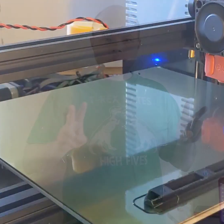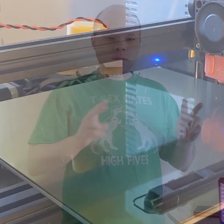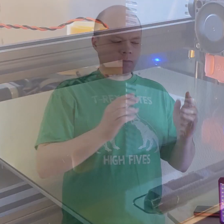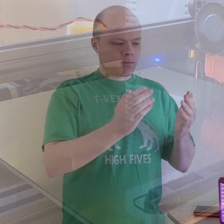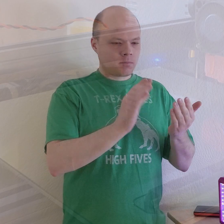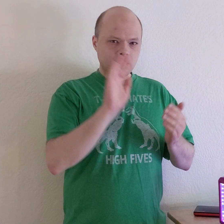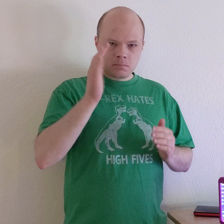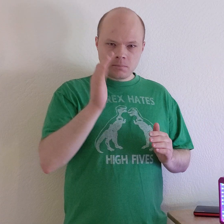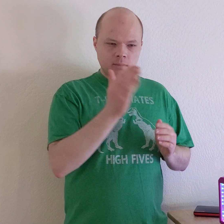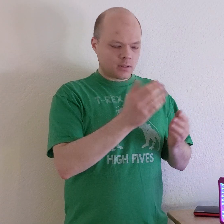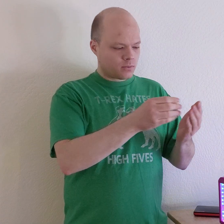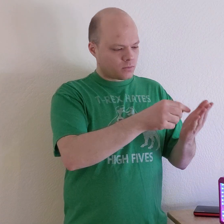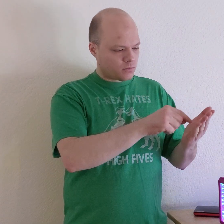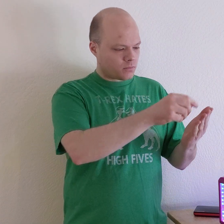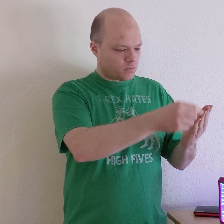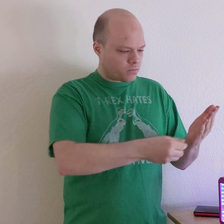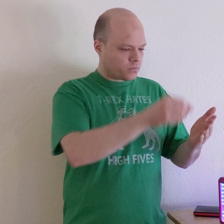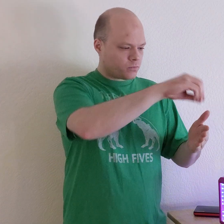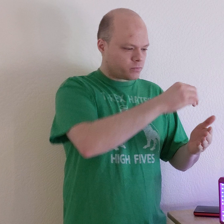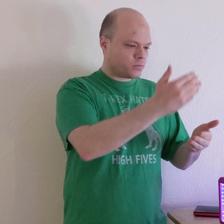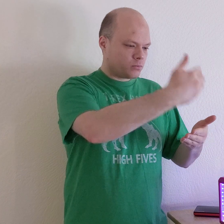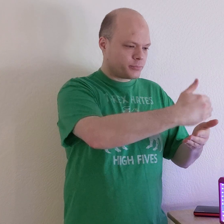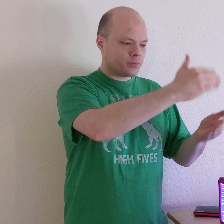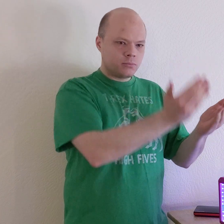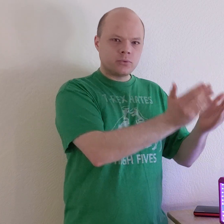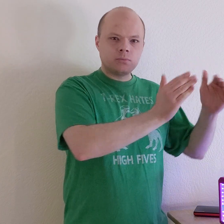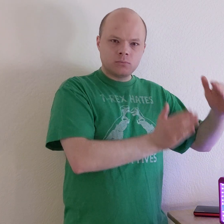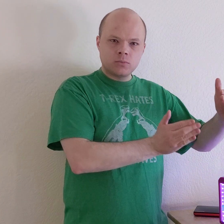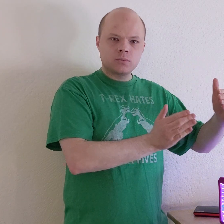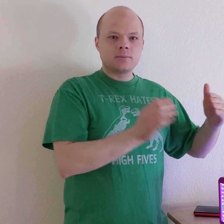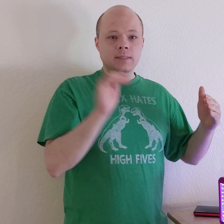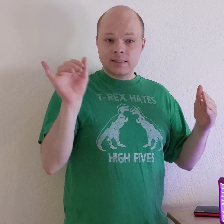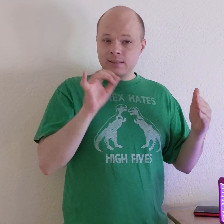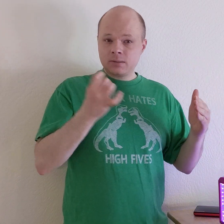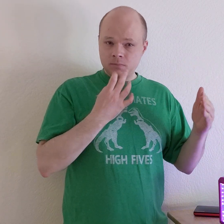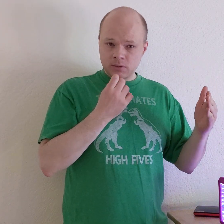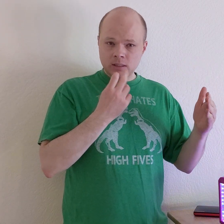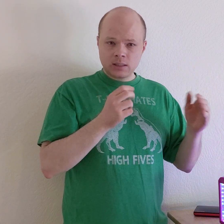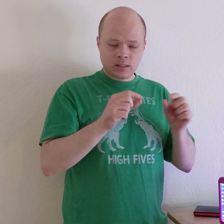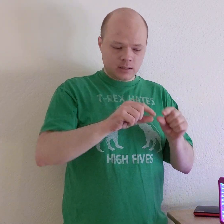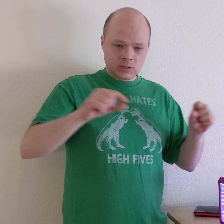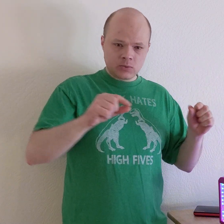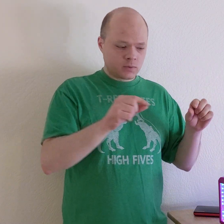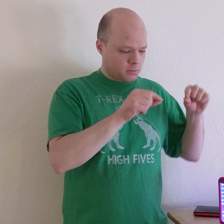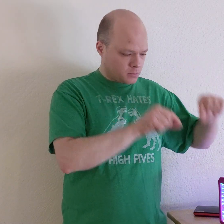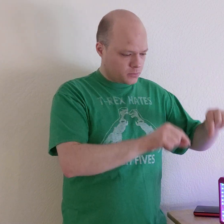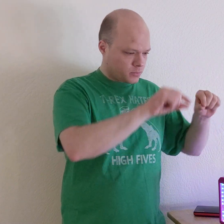Now that everything was ready. It was time to assemble the acrylic with the edge pieces and install the lights and